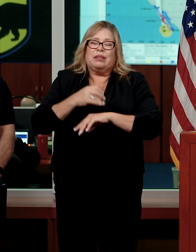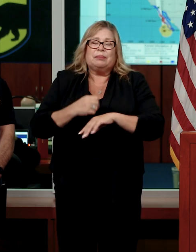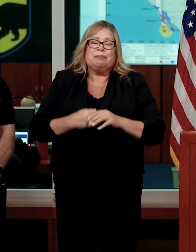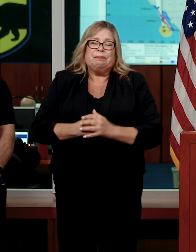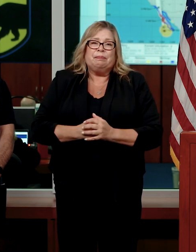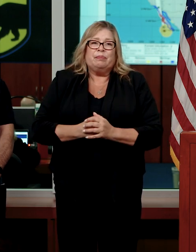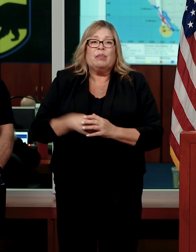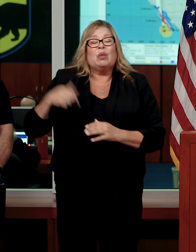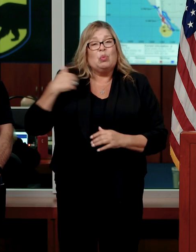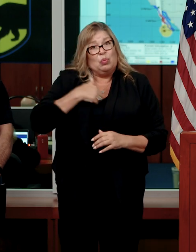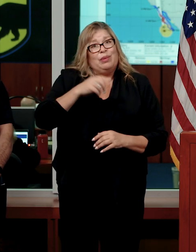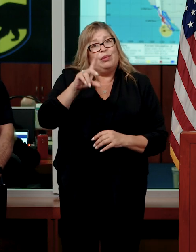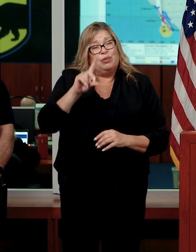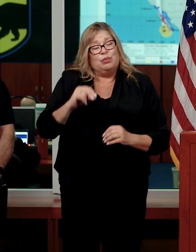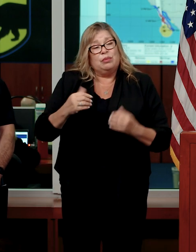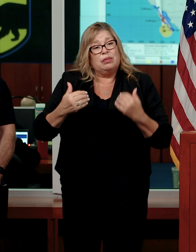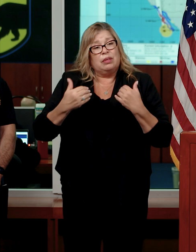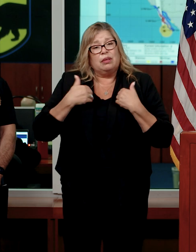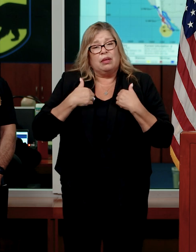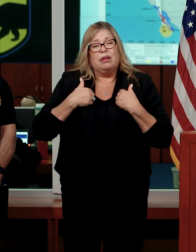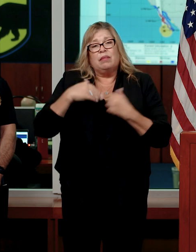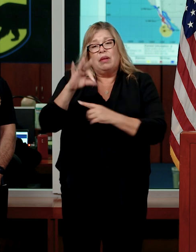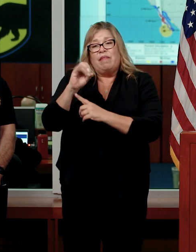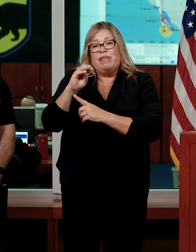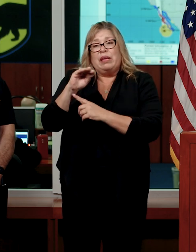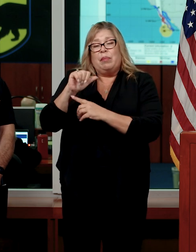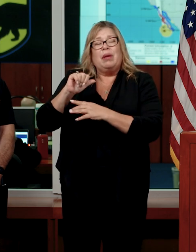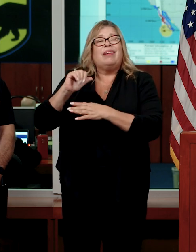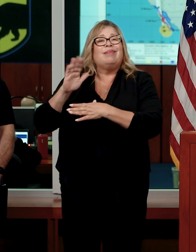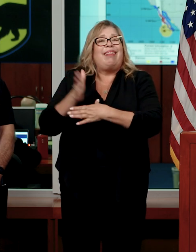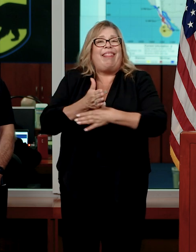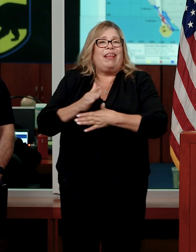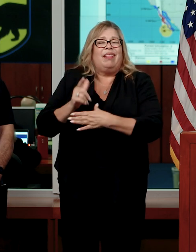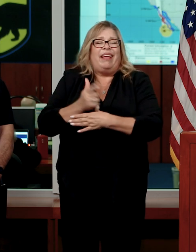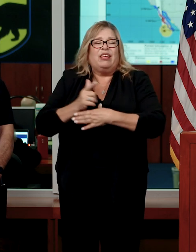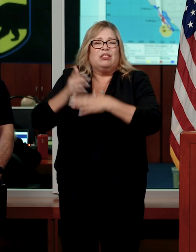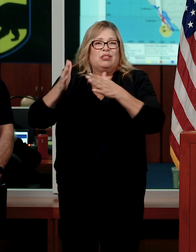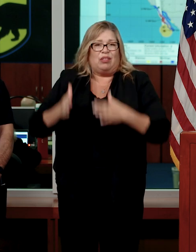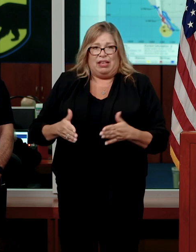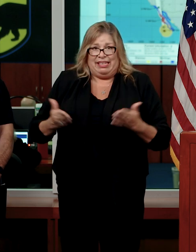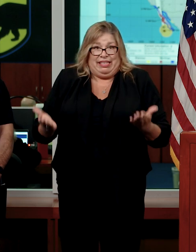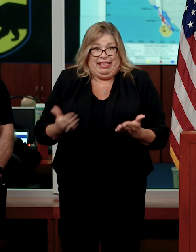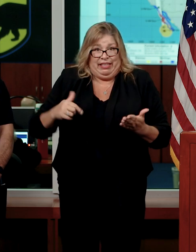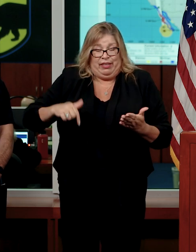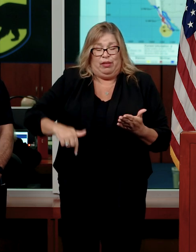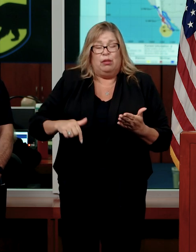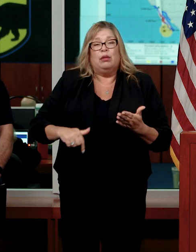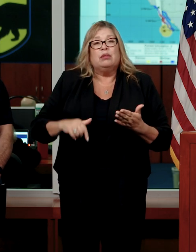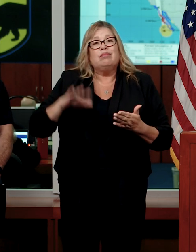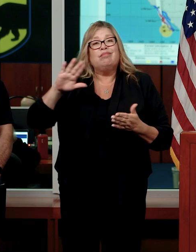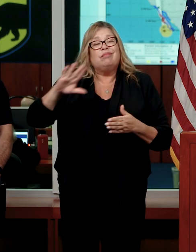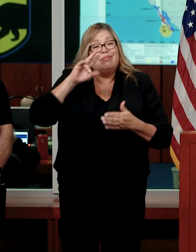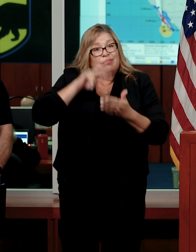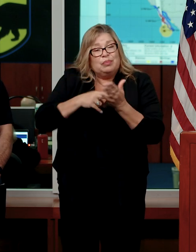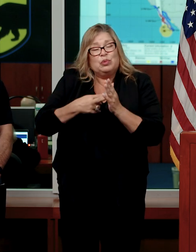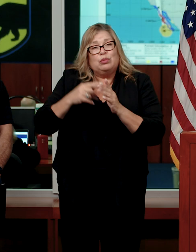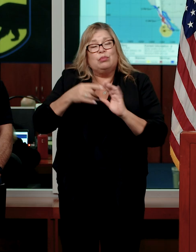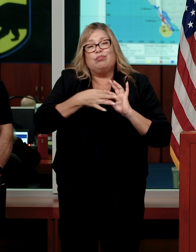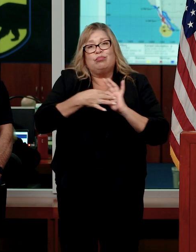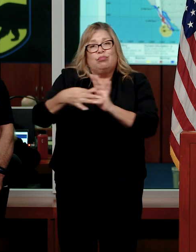We do have a FEMA liaison who is here working in the